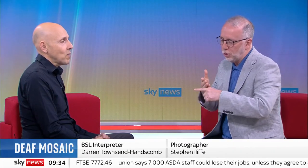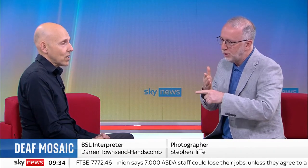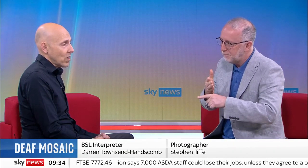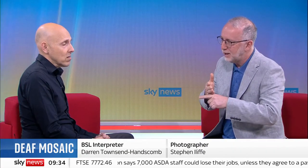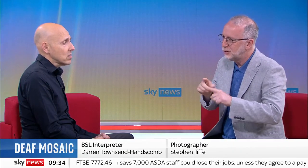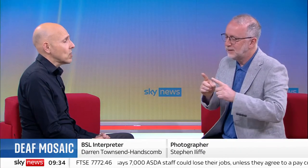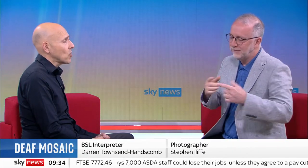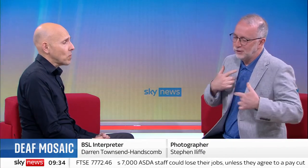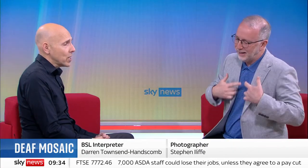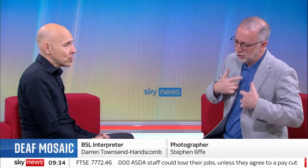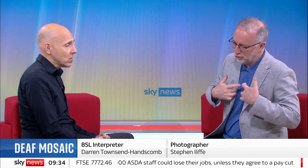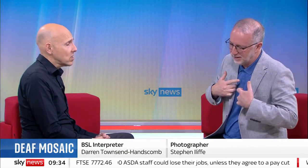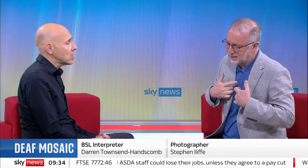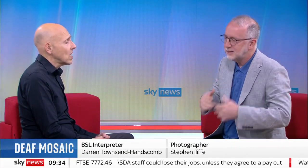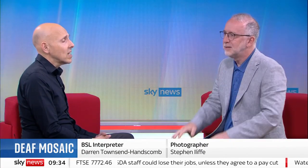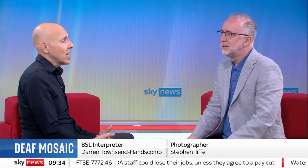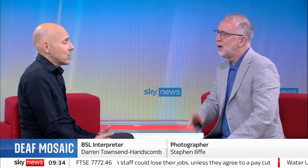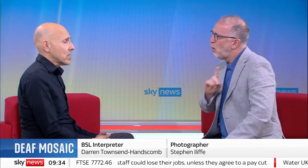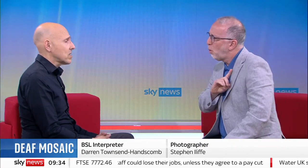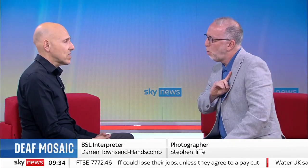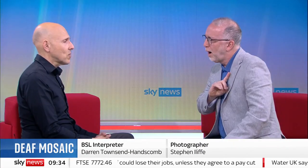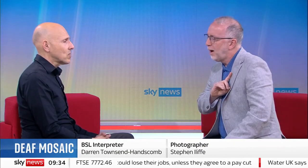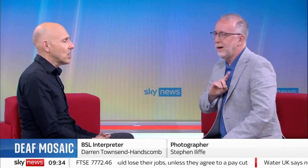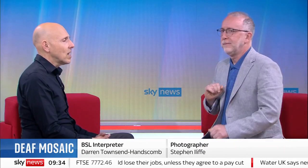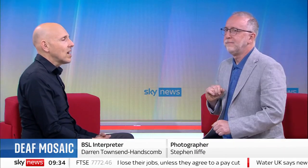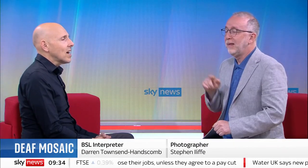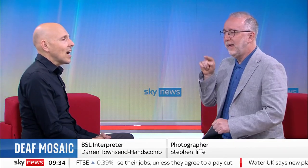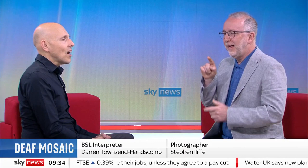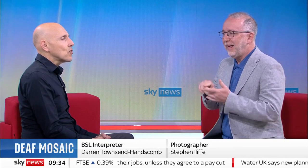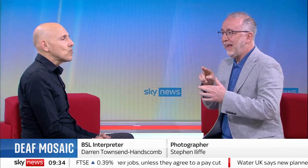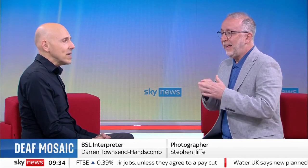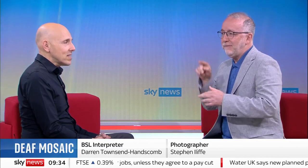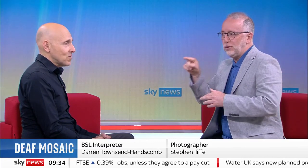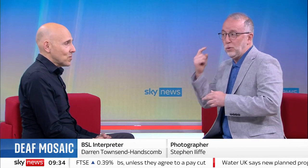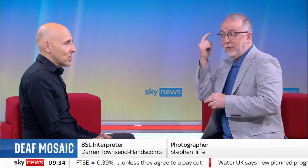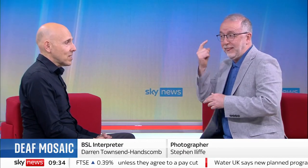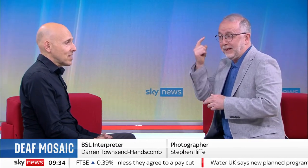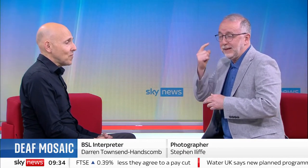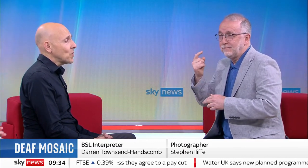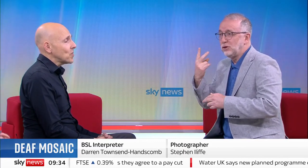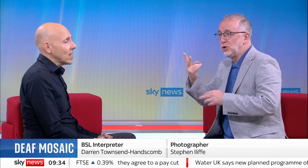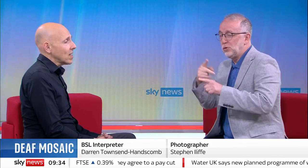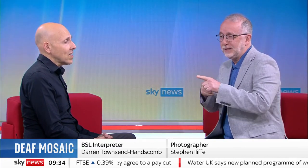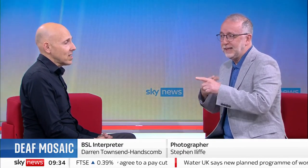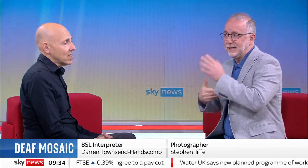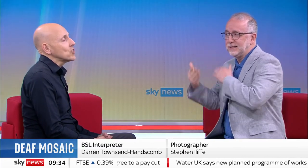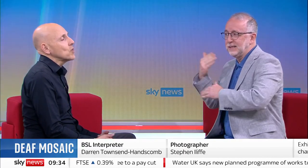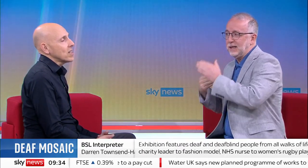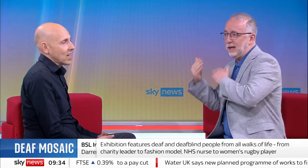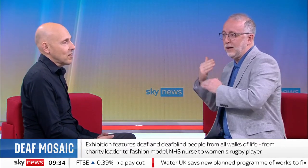backgrounds, occupations, interests and so on. And the reason for it is, if you think two years ago,